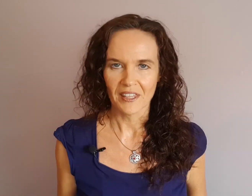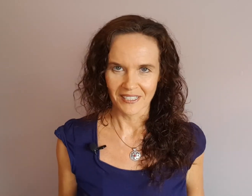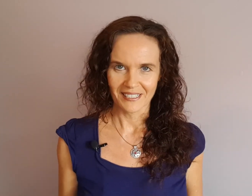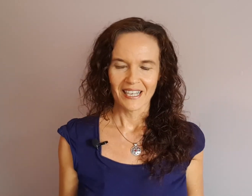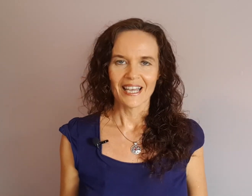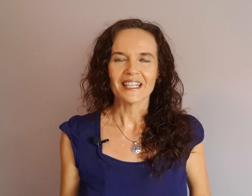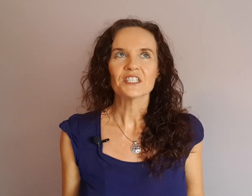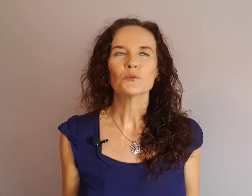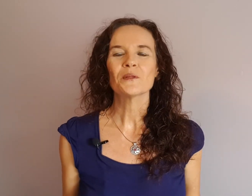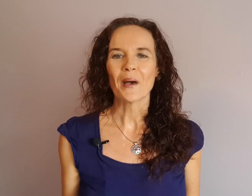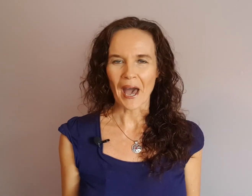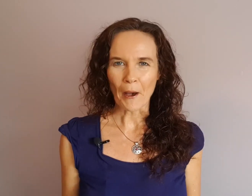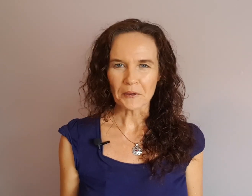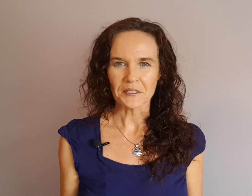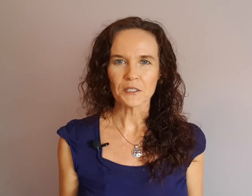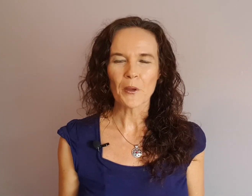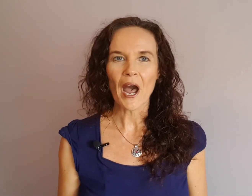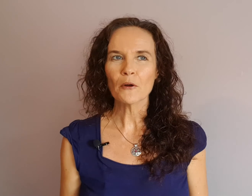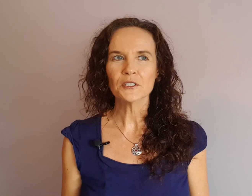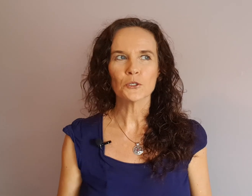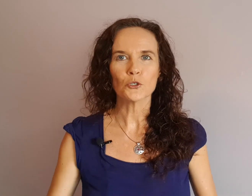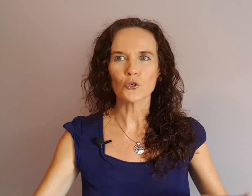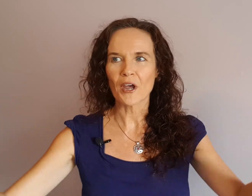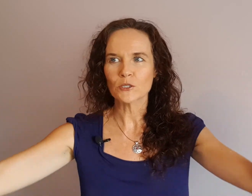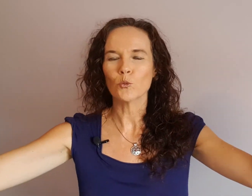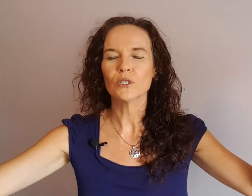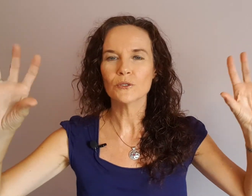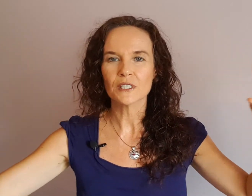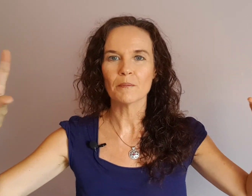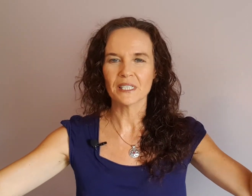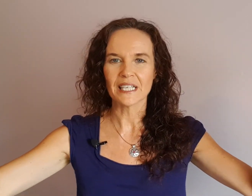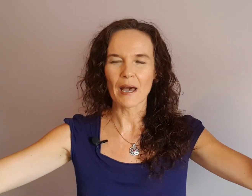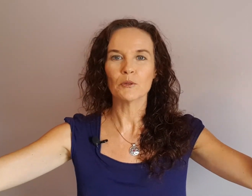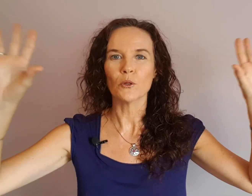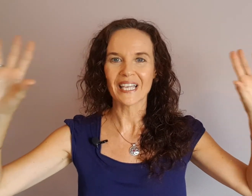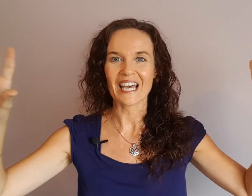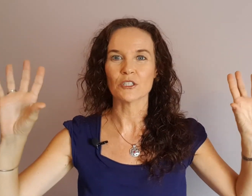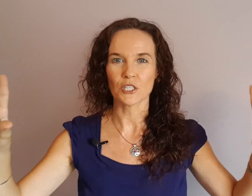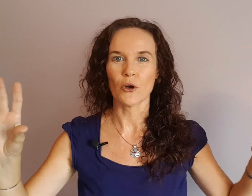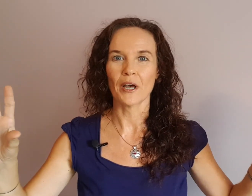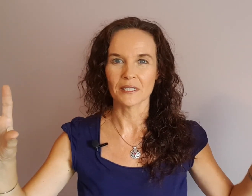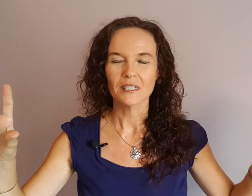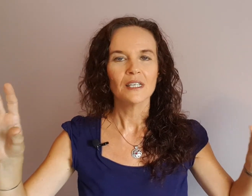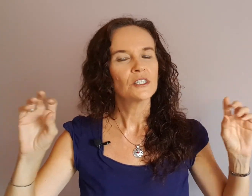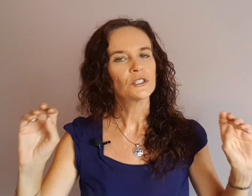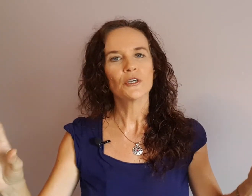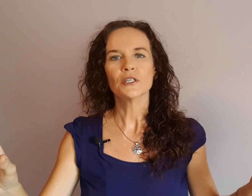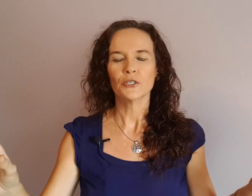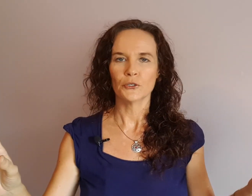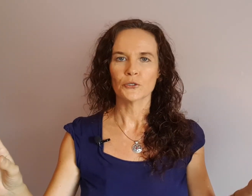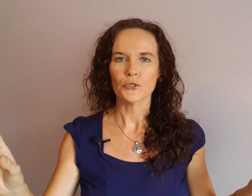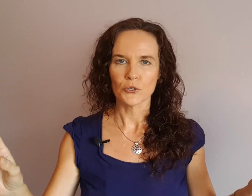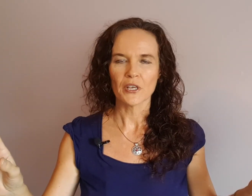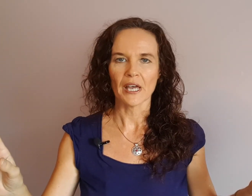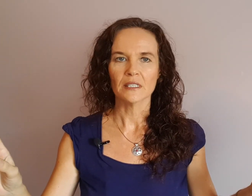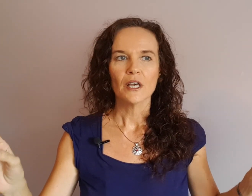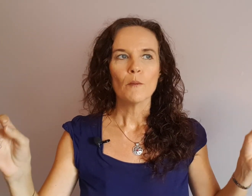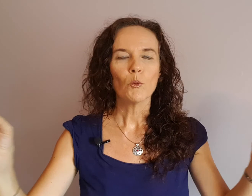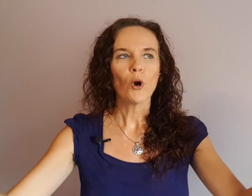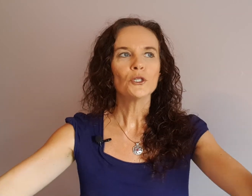it. And that's where the power is. The power isn't on trying to will something to happen on the outside. Certainly you can do that. But what